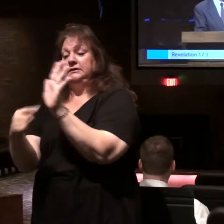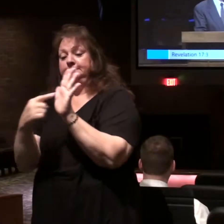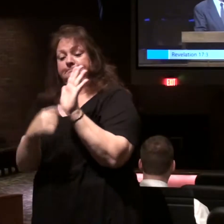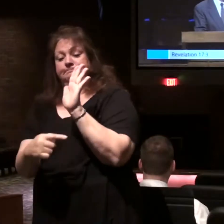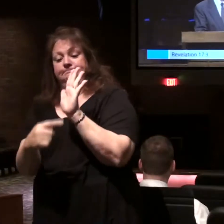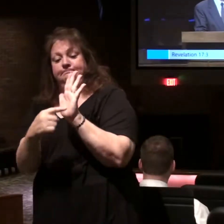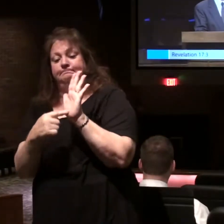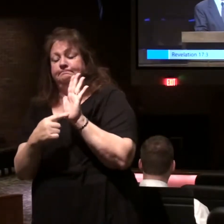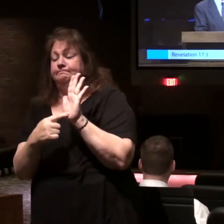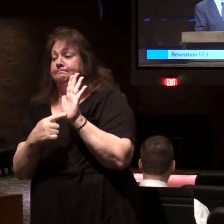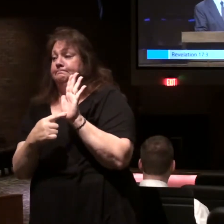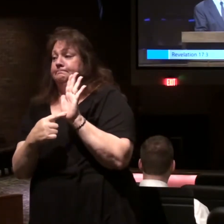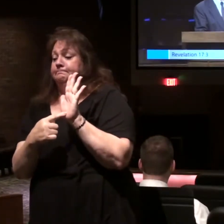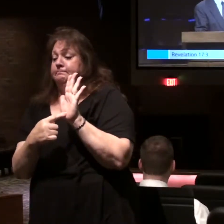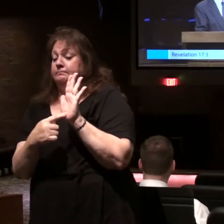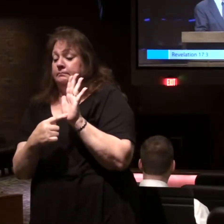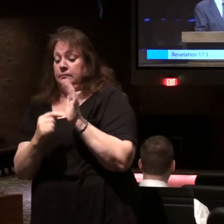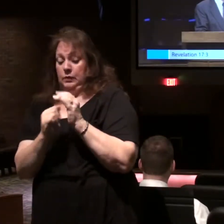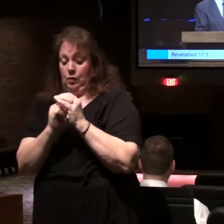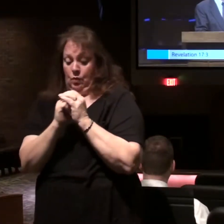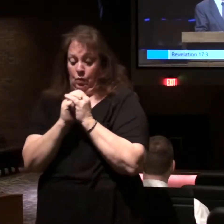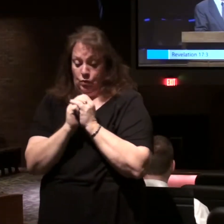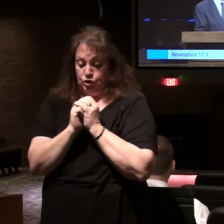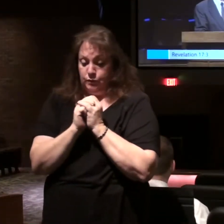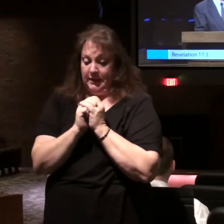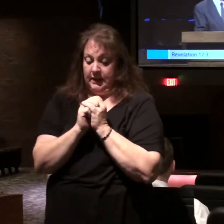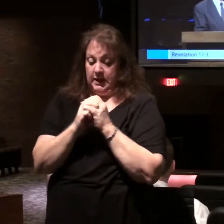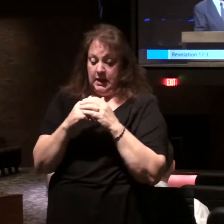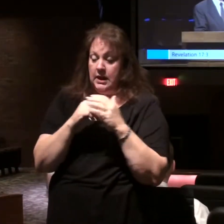In he says, it's the worship of demons.